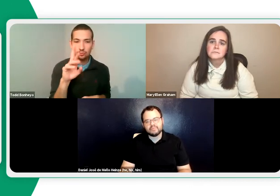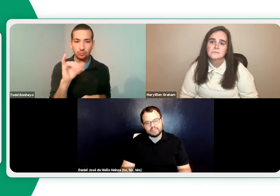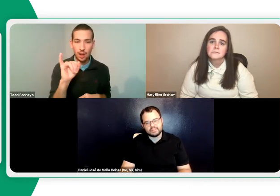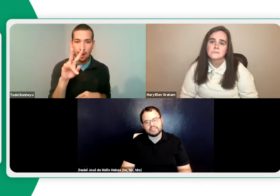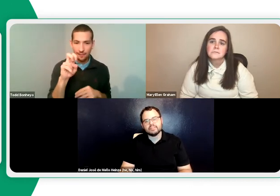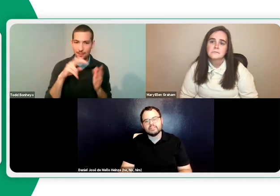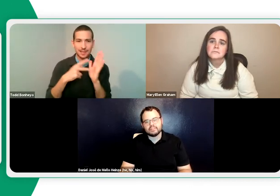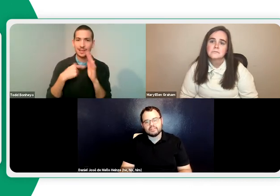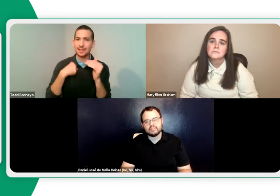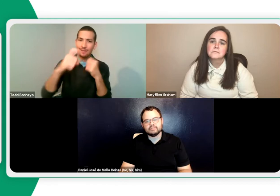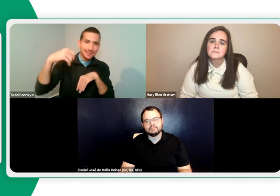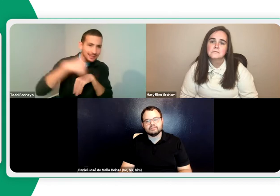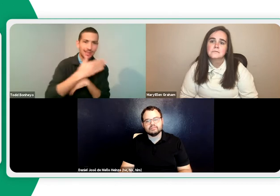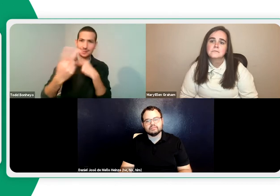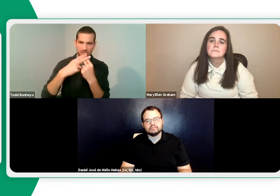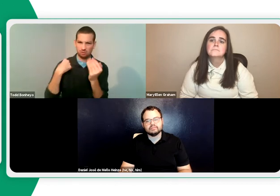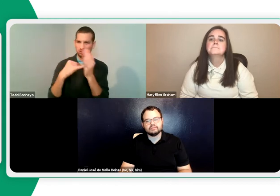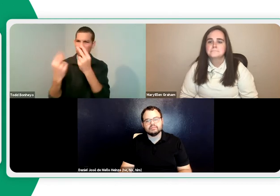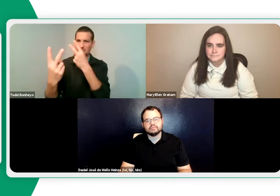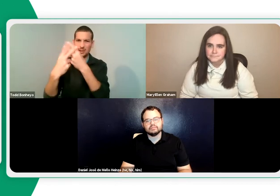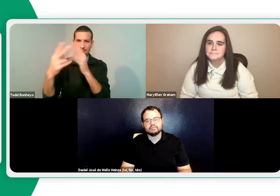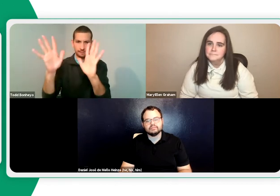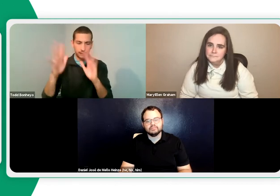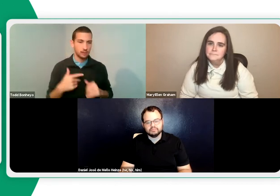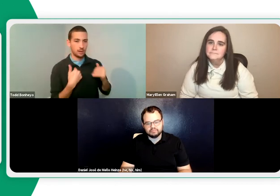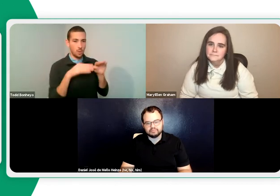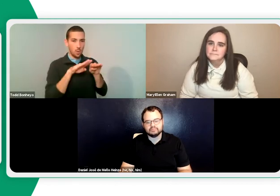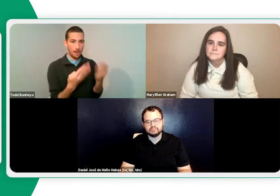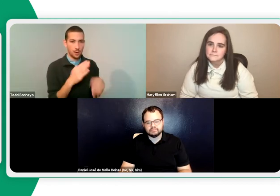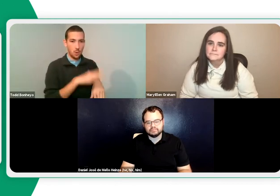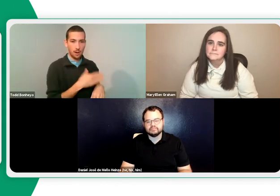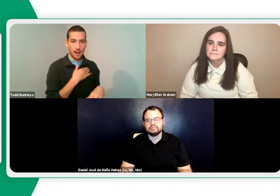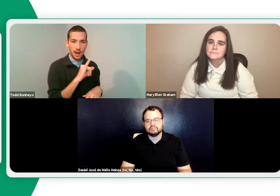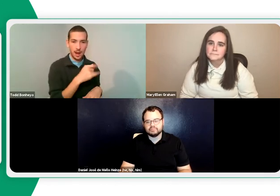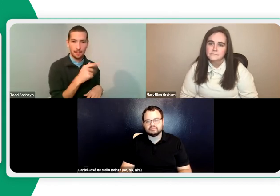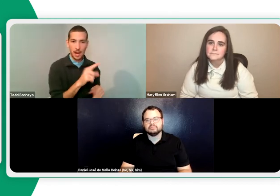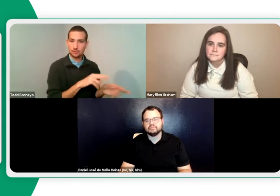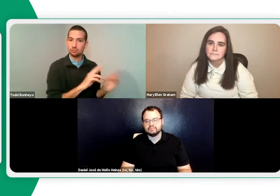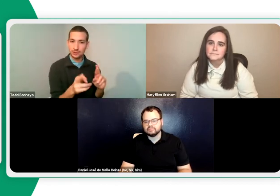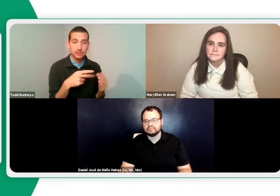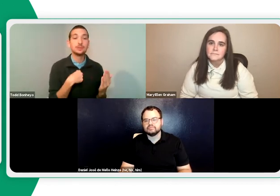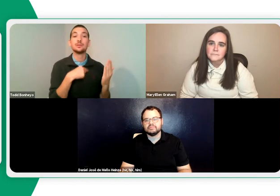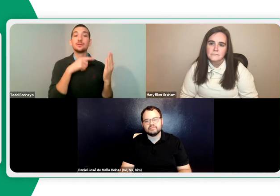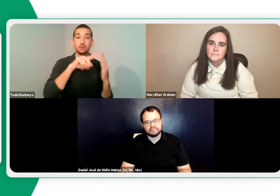and then I go ahead and use them. And I put it on the OneDrive. I just save it once. So I open it on my iPad.